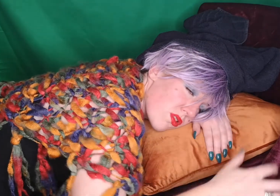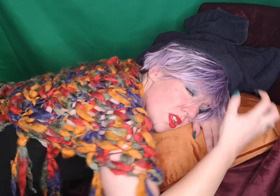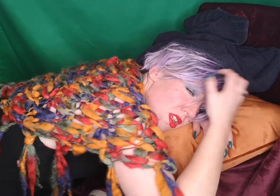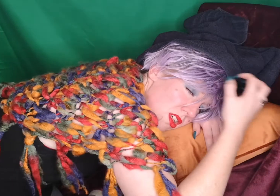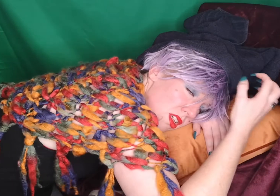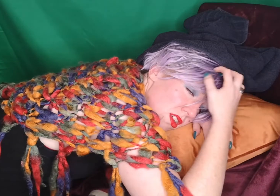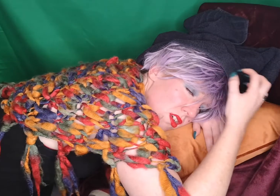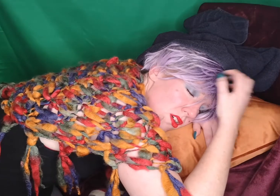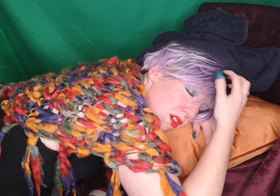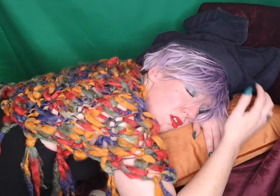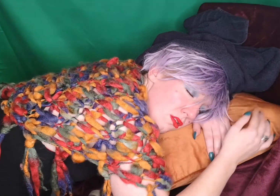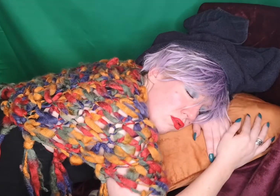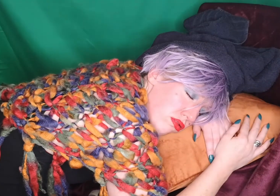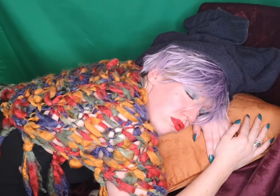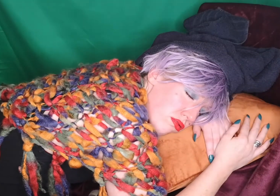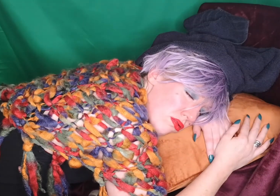nap. Why don't you take a nap too?